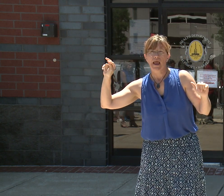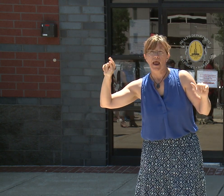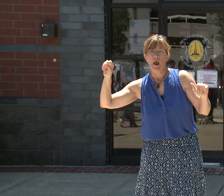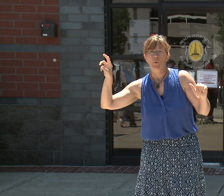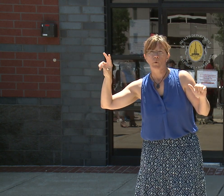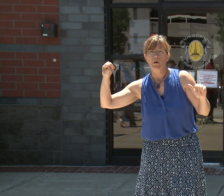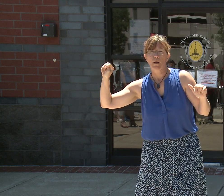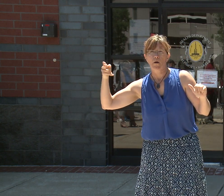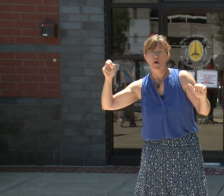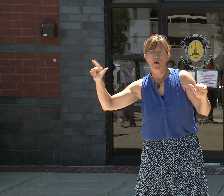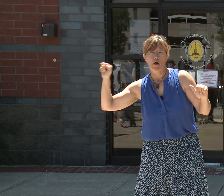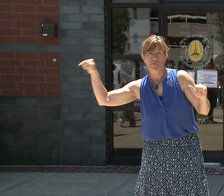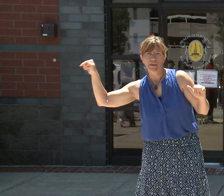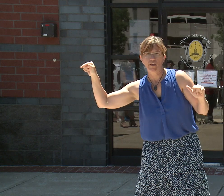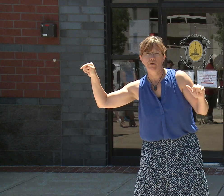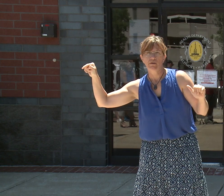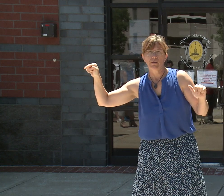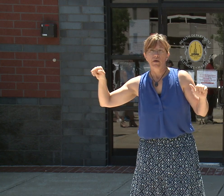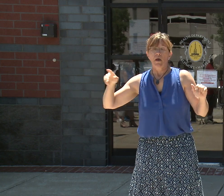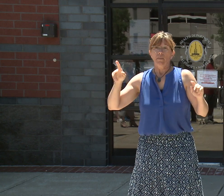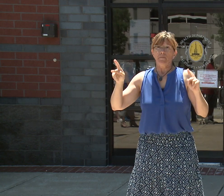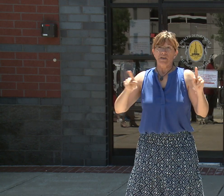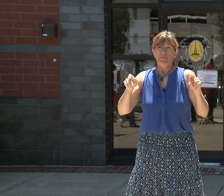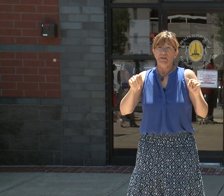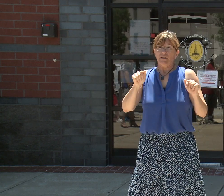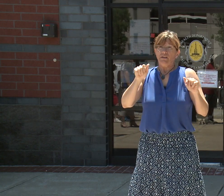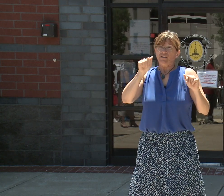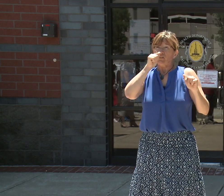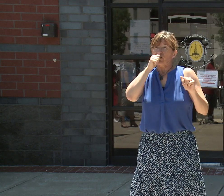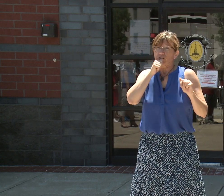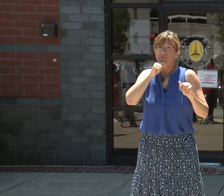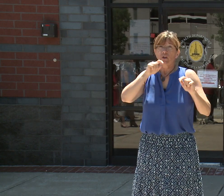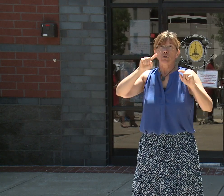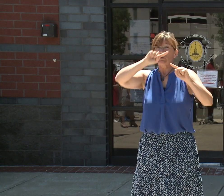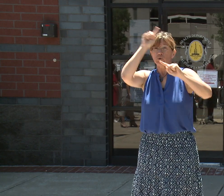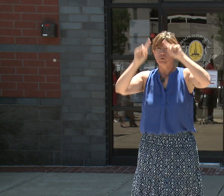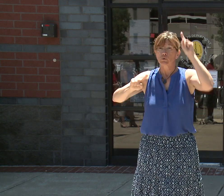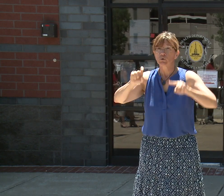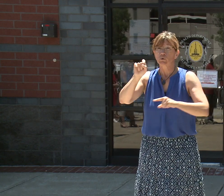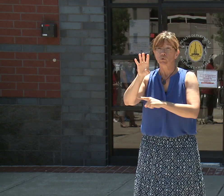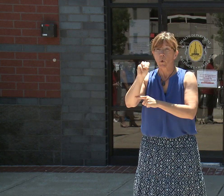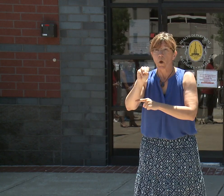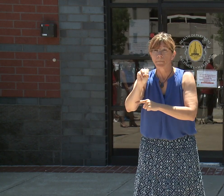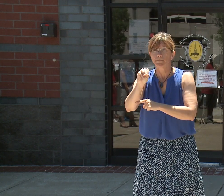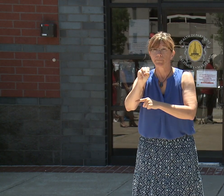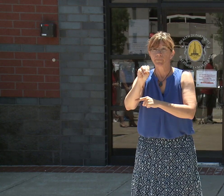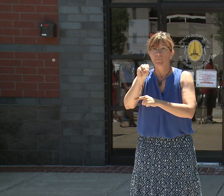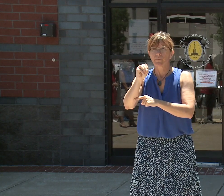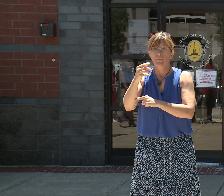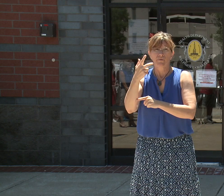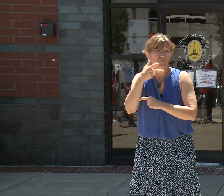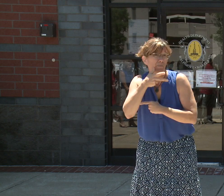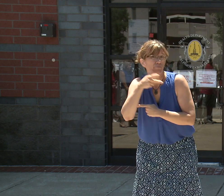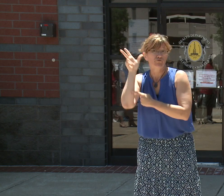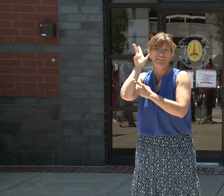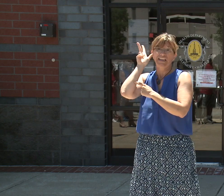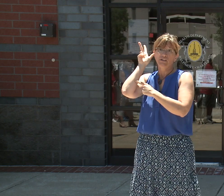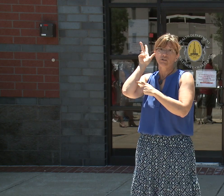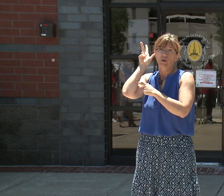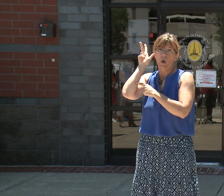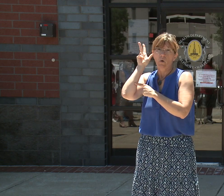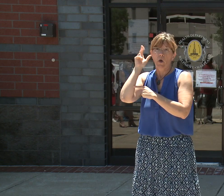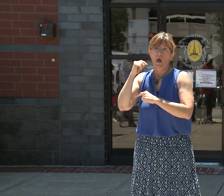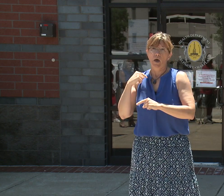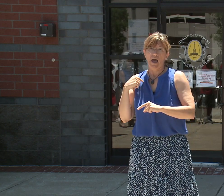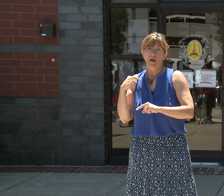from the previous night. I was meeting with the folks from Heritage Crossing, who had asked me previously to meet with them about crime and violence and working